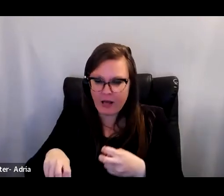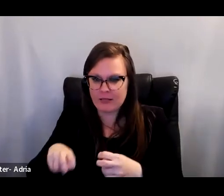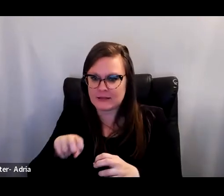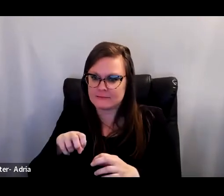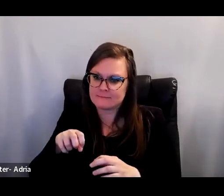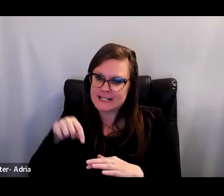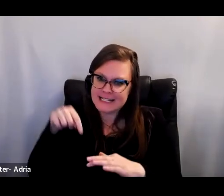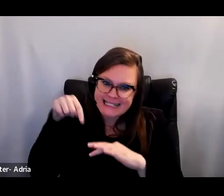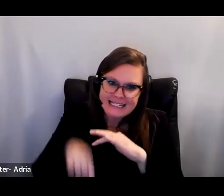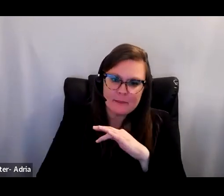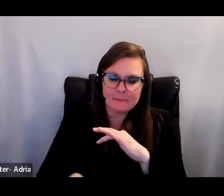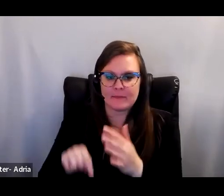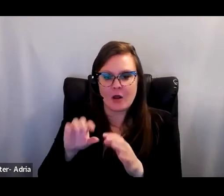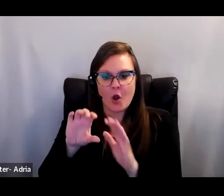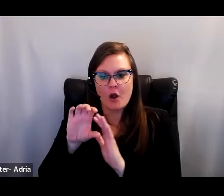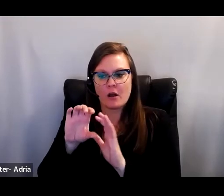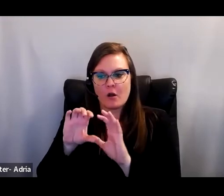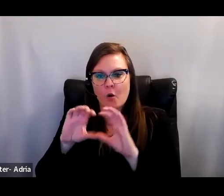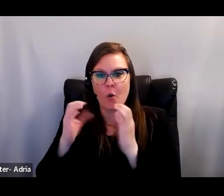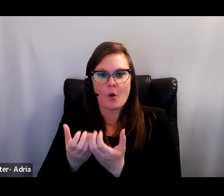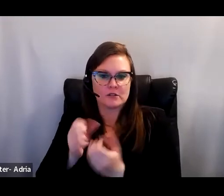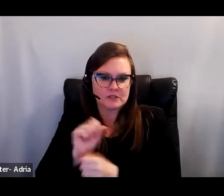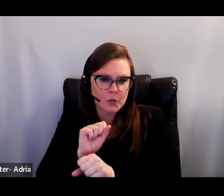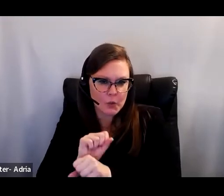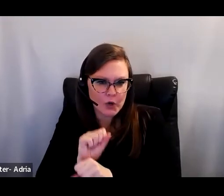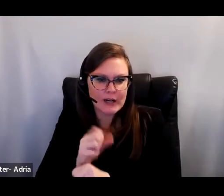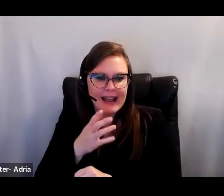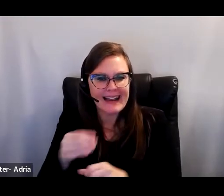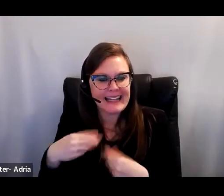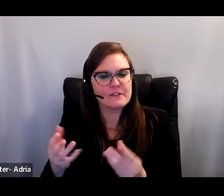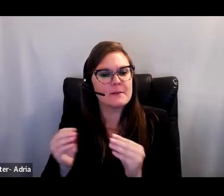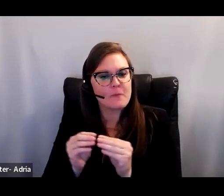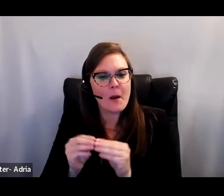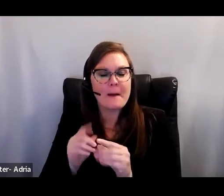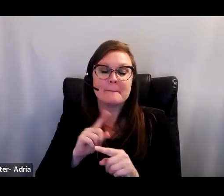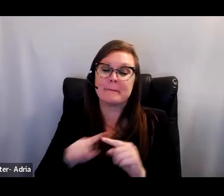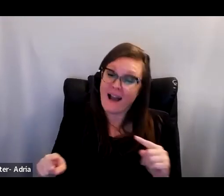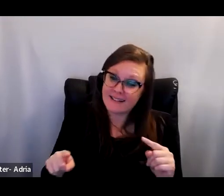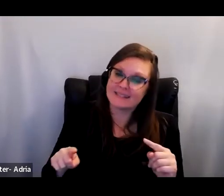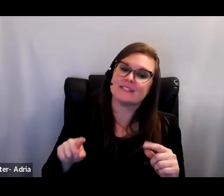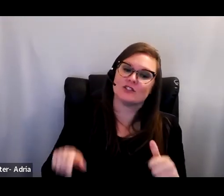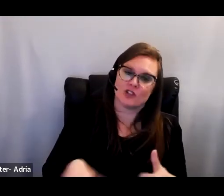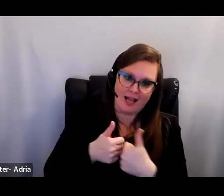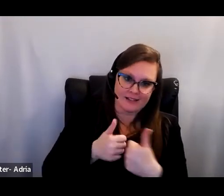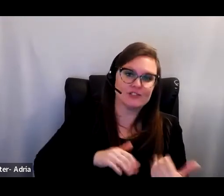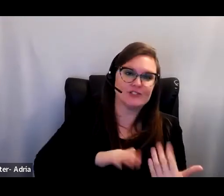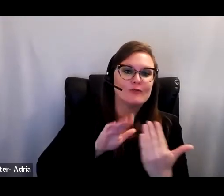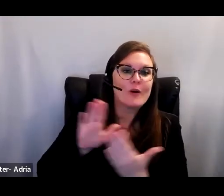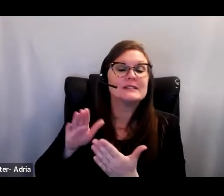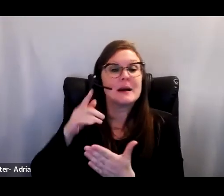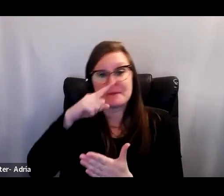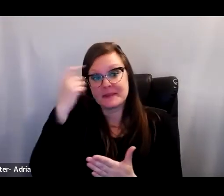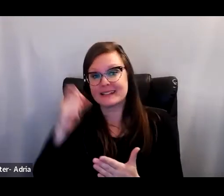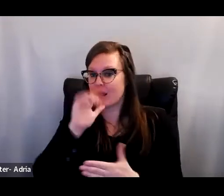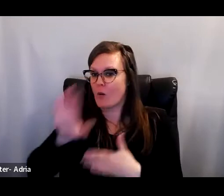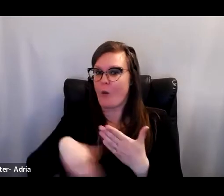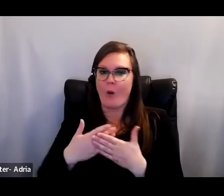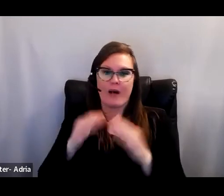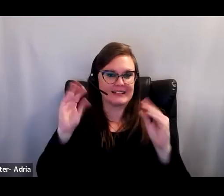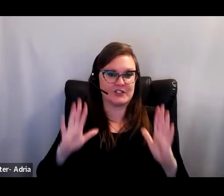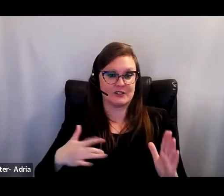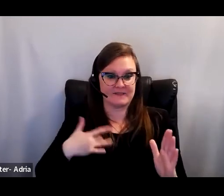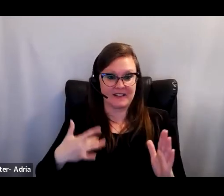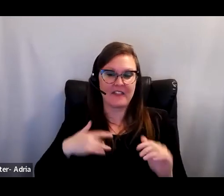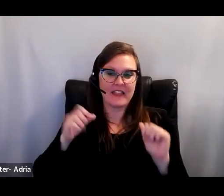students, and experimented with new scheduling arrangements. Challenges arose, however, as not all teachers felt they had the tools to teach